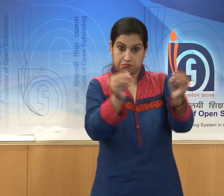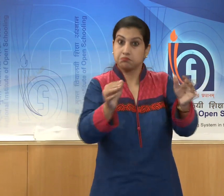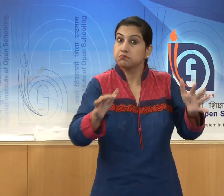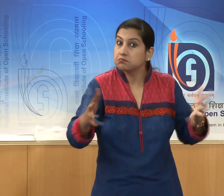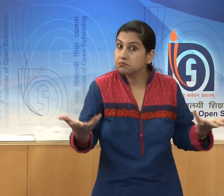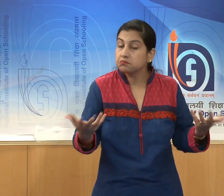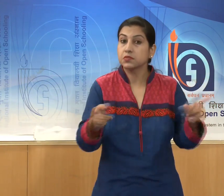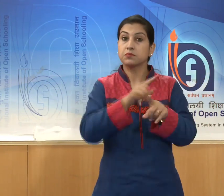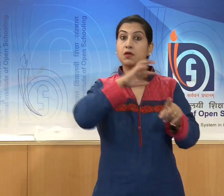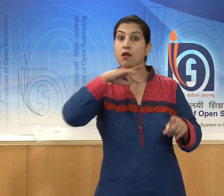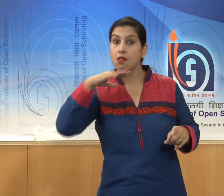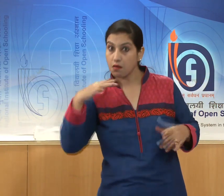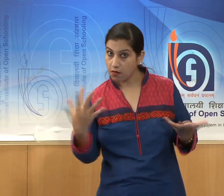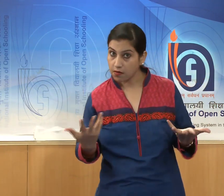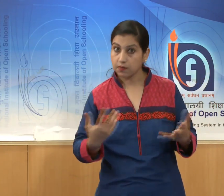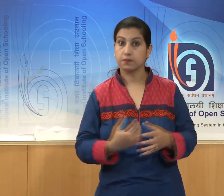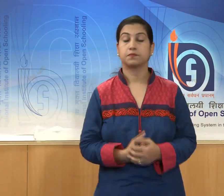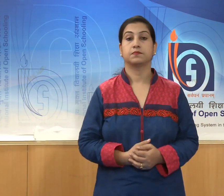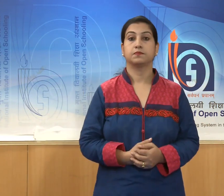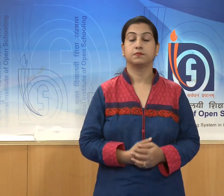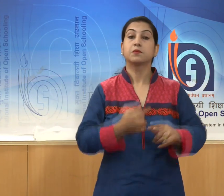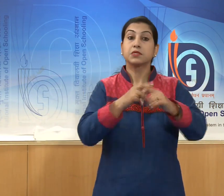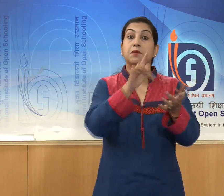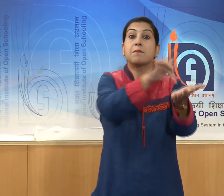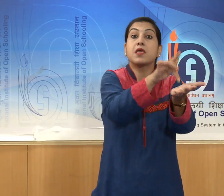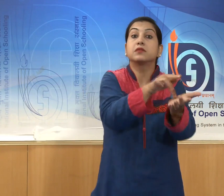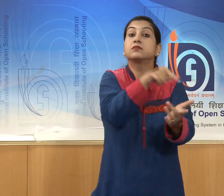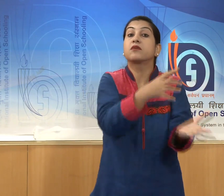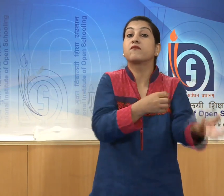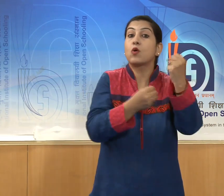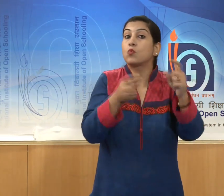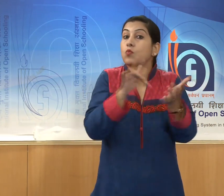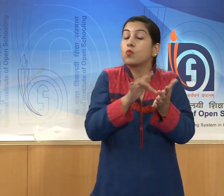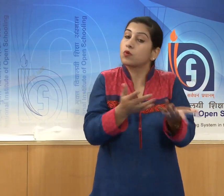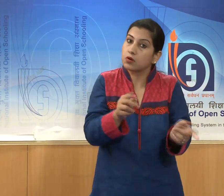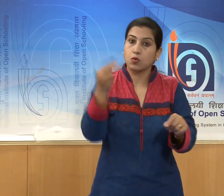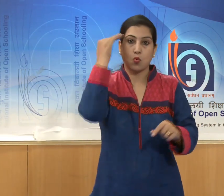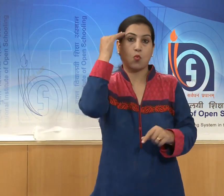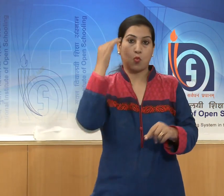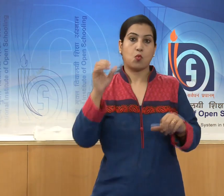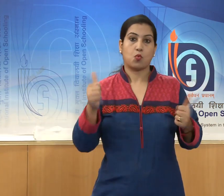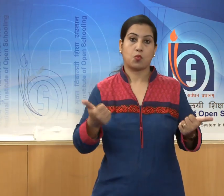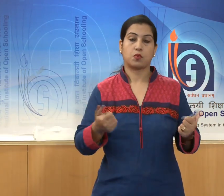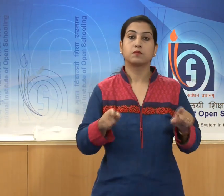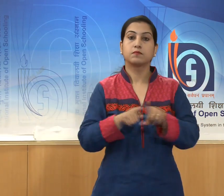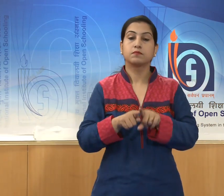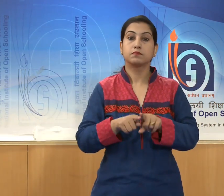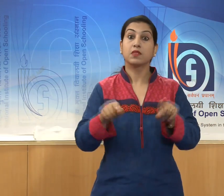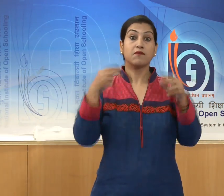colours and place of collection of the enlisted art